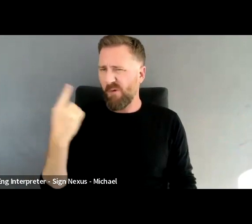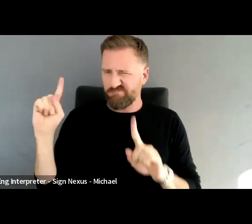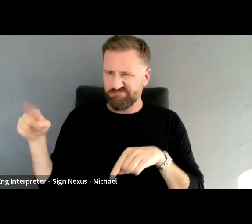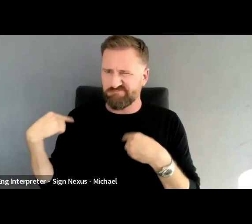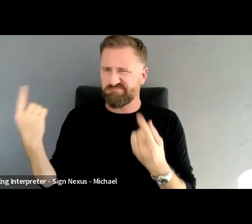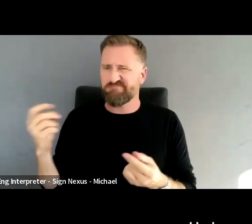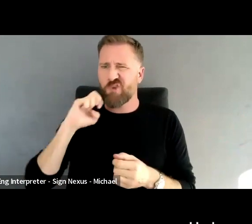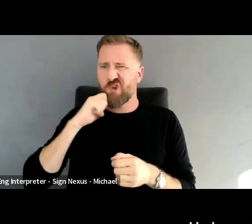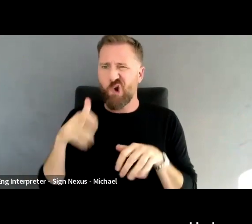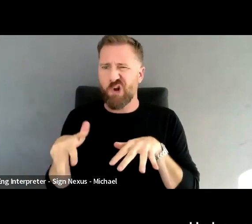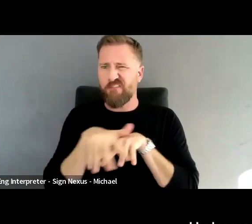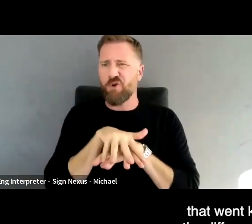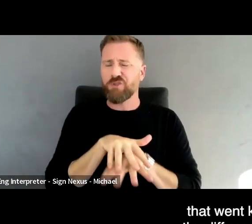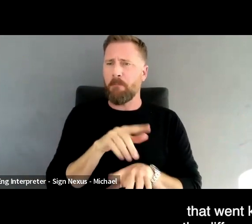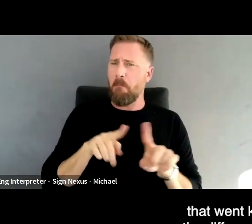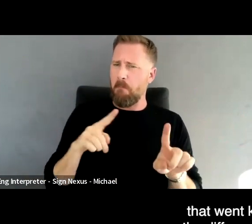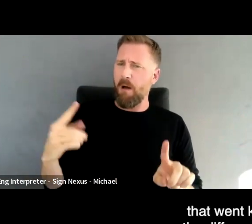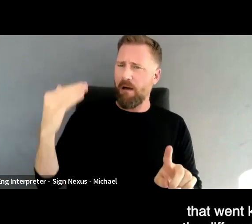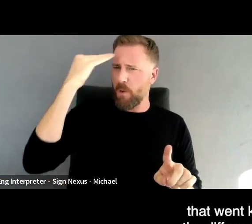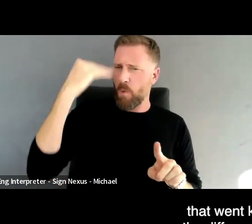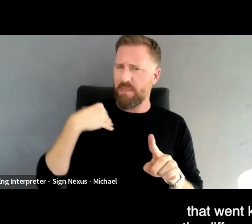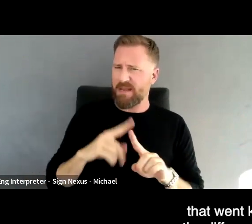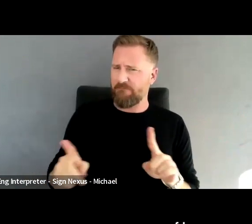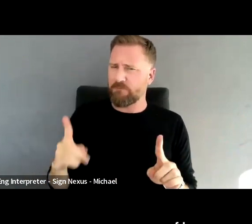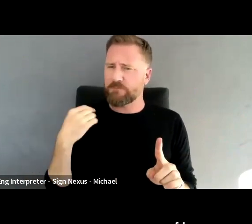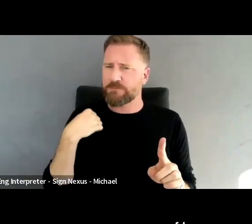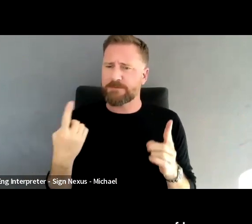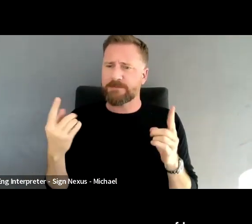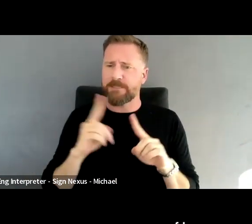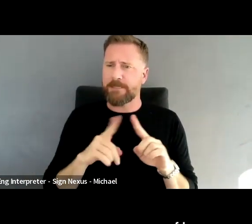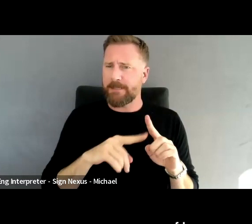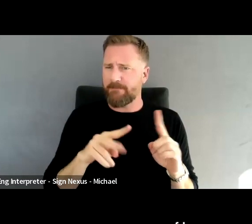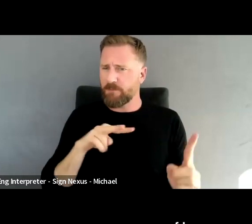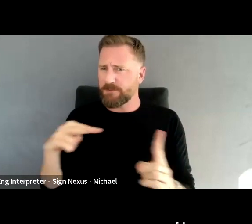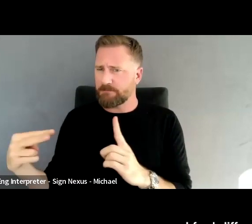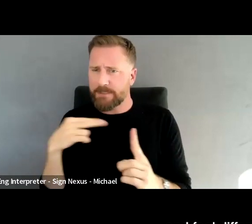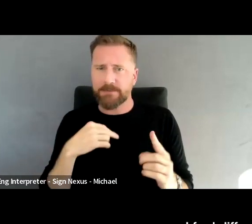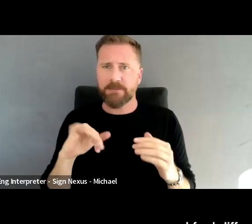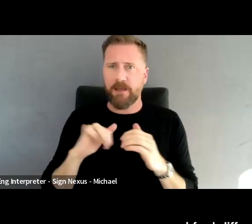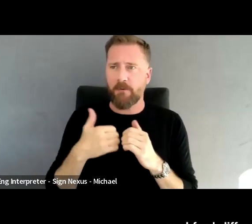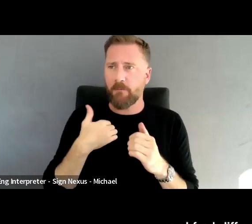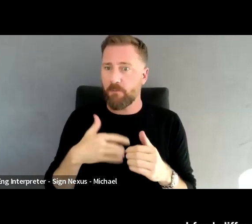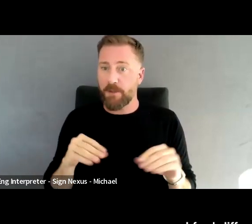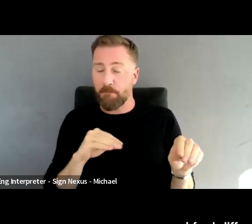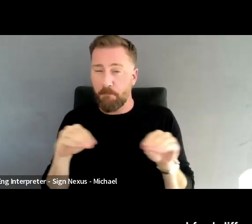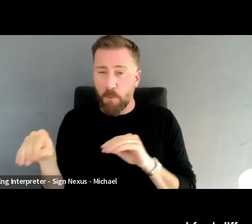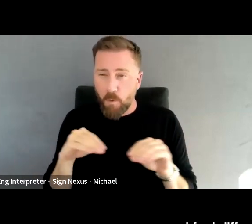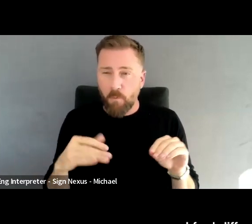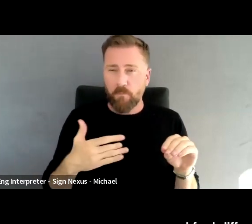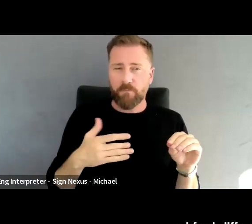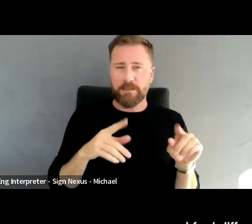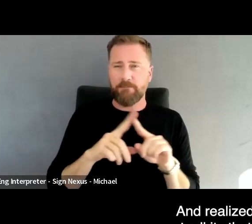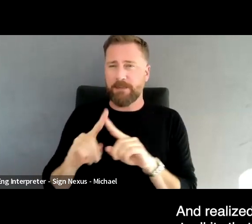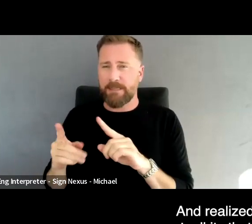had some experiences that went kind of across the different perspectives of how we move, sense, think, and feel differently as humans,